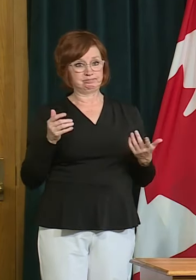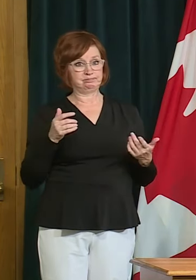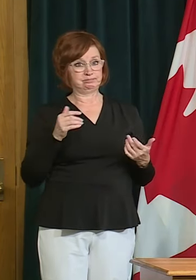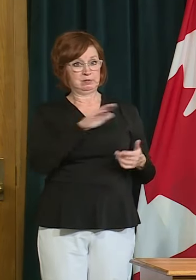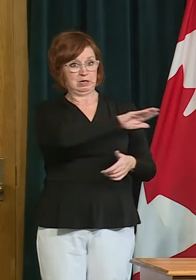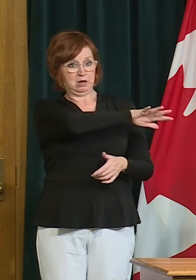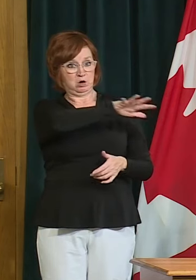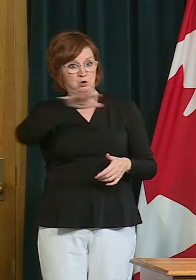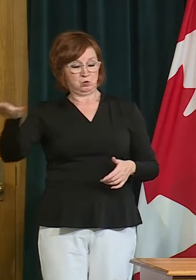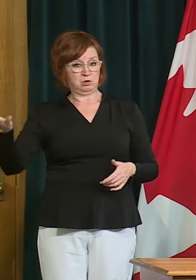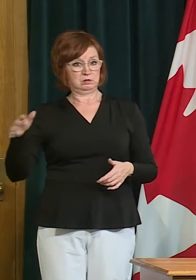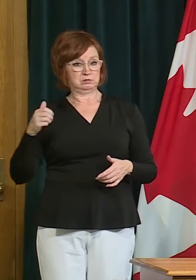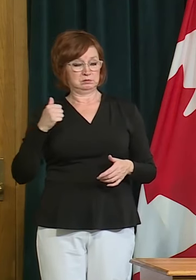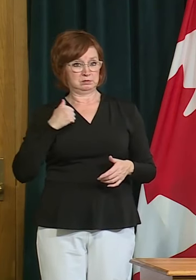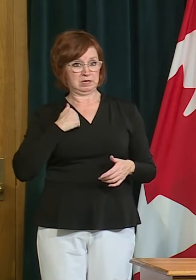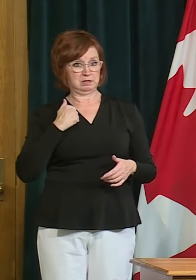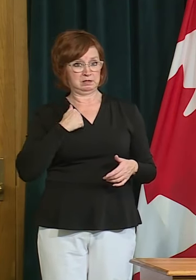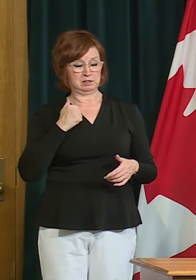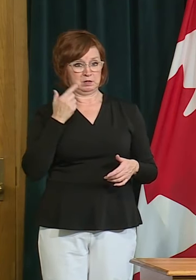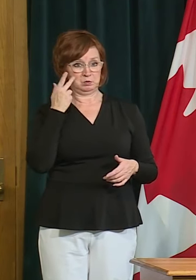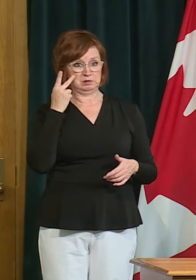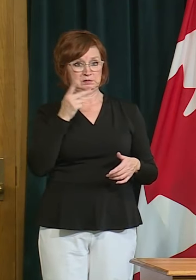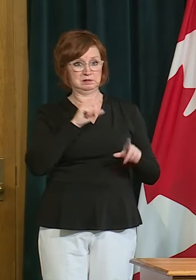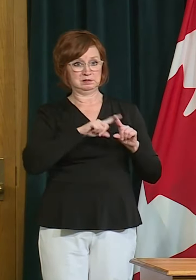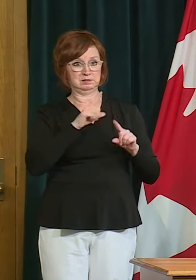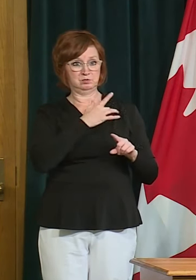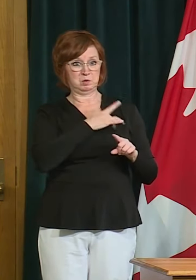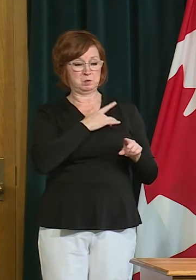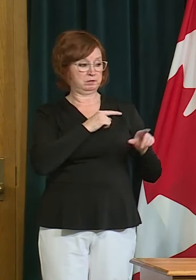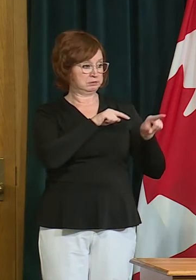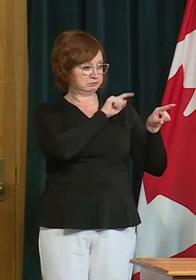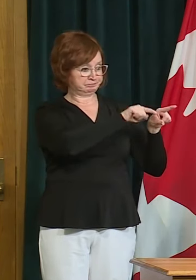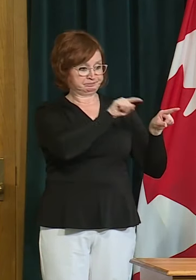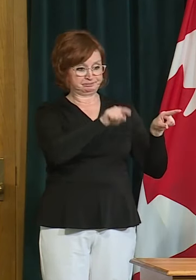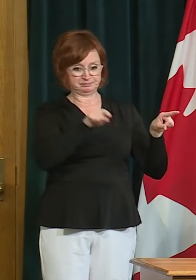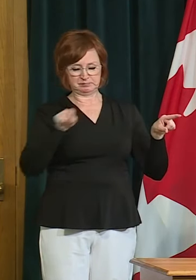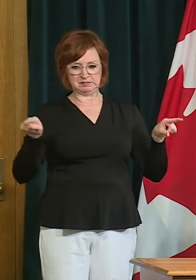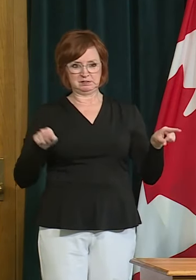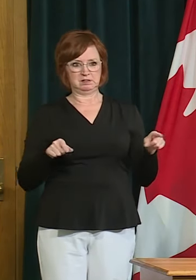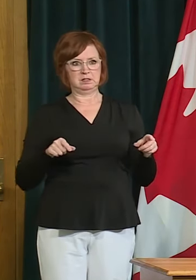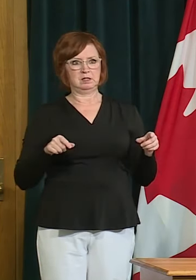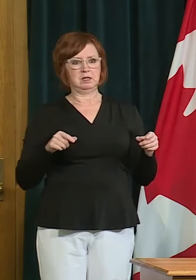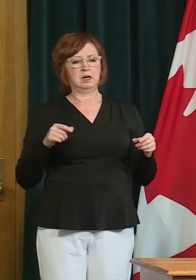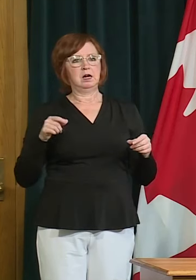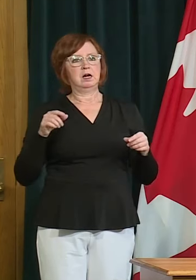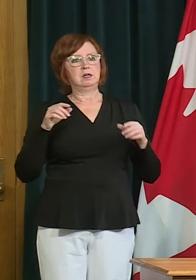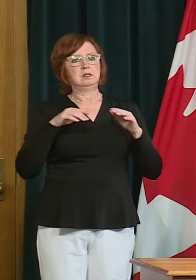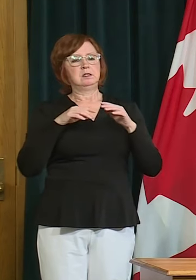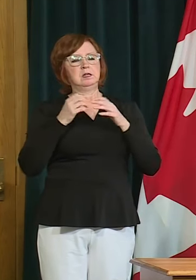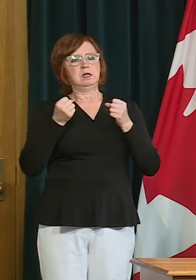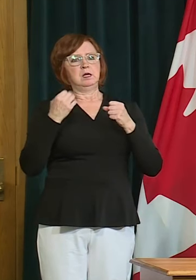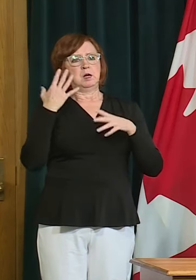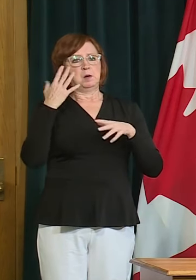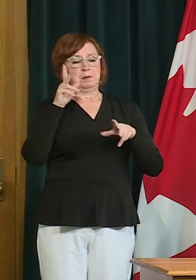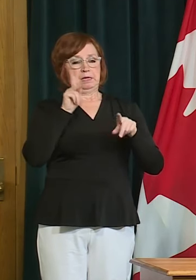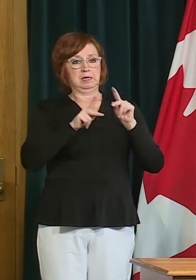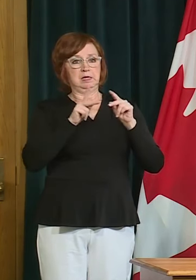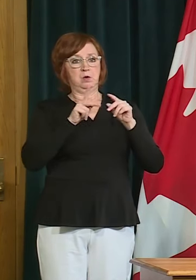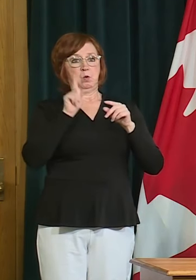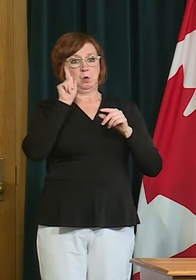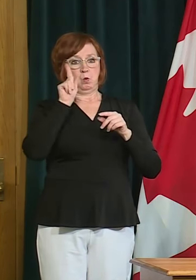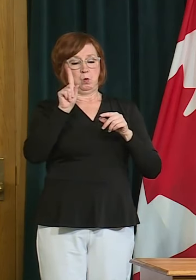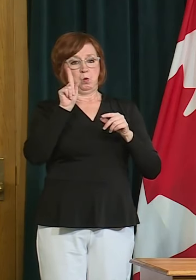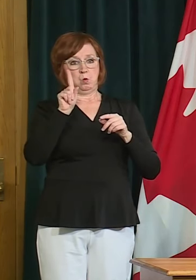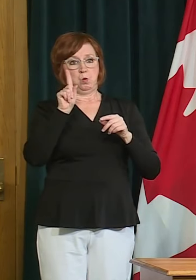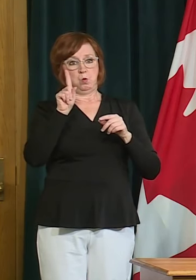canada uh the the the number of cases per million people is just under 2500 we're about